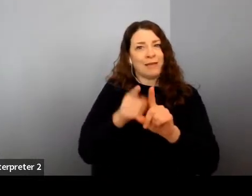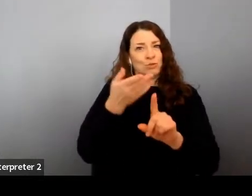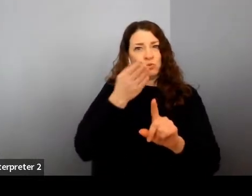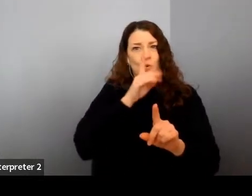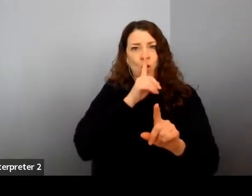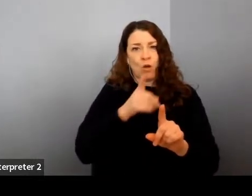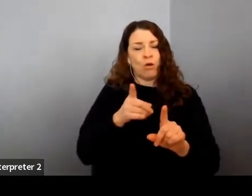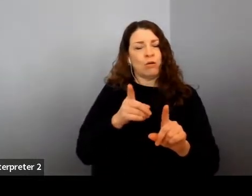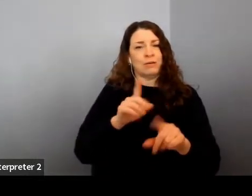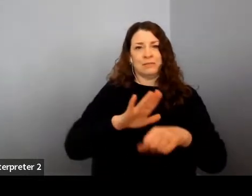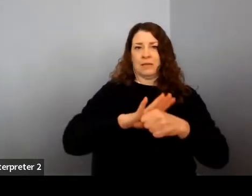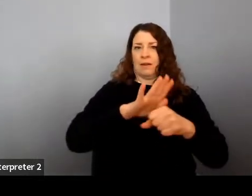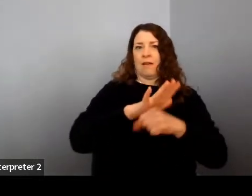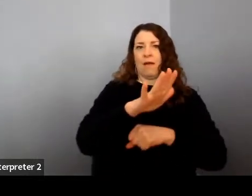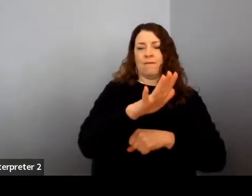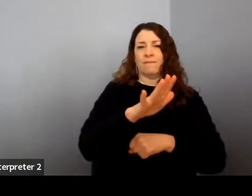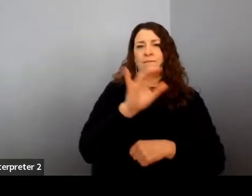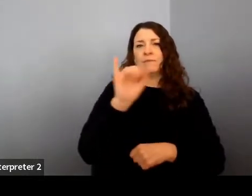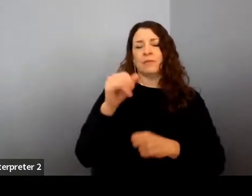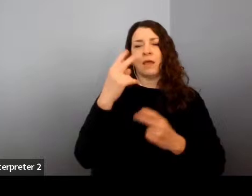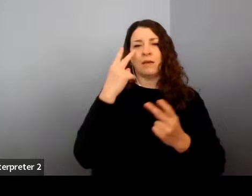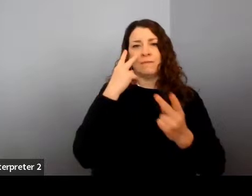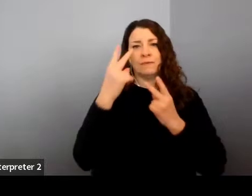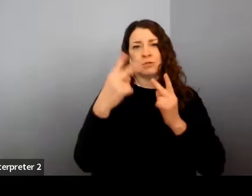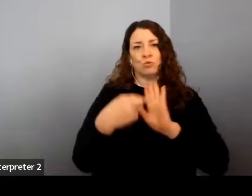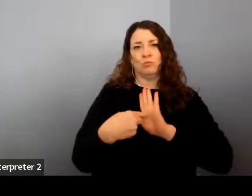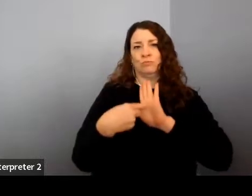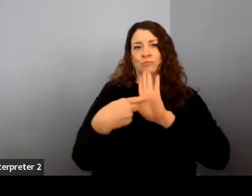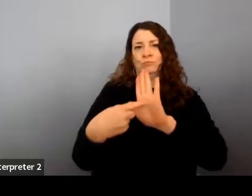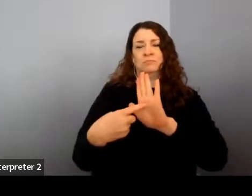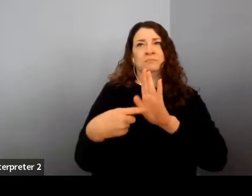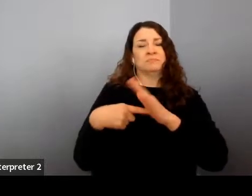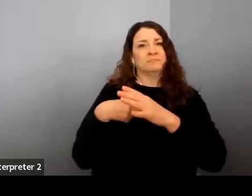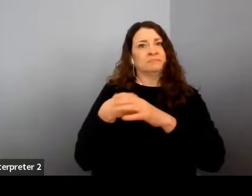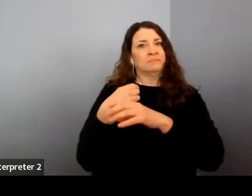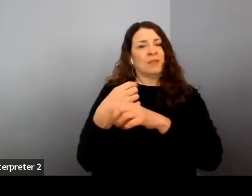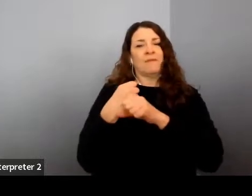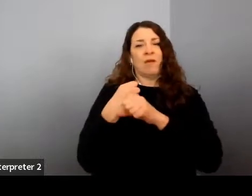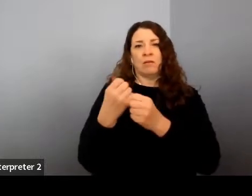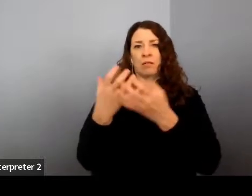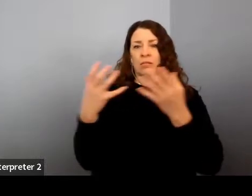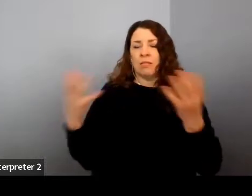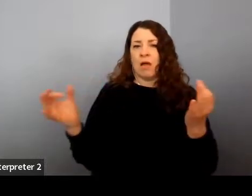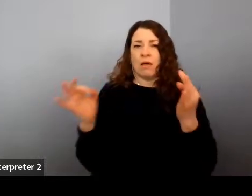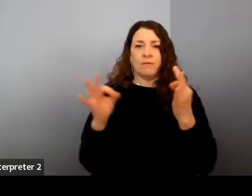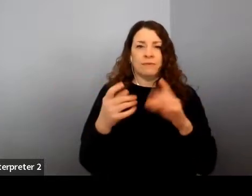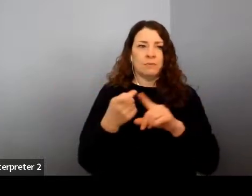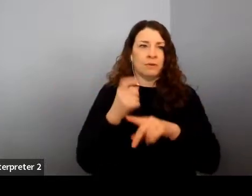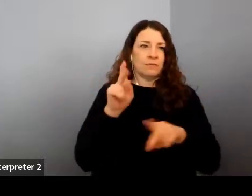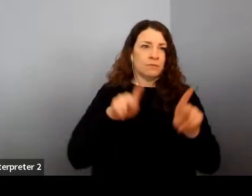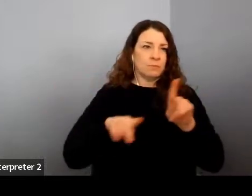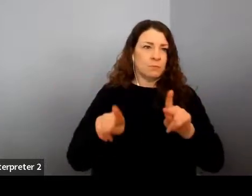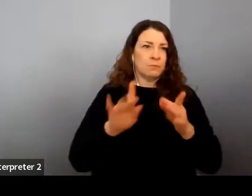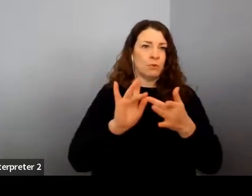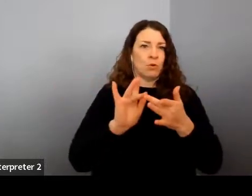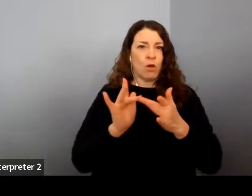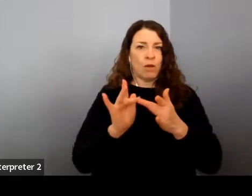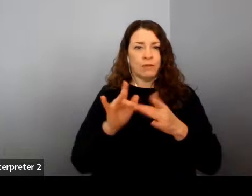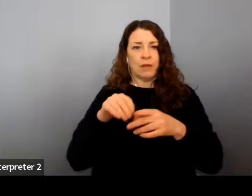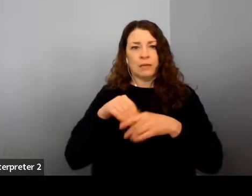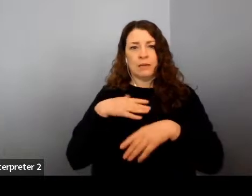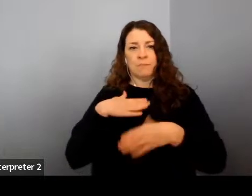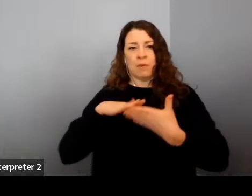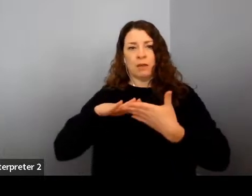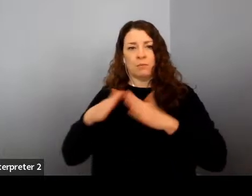representation was something that I have received so much feedback about from people online in my community, just